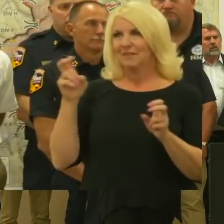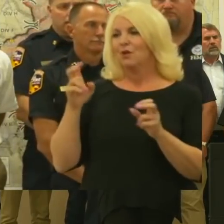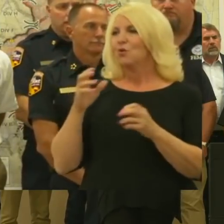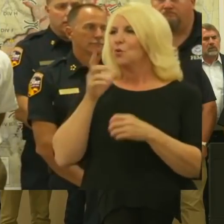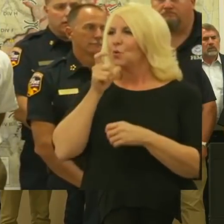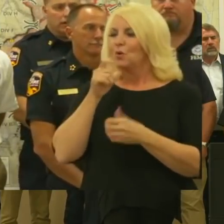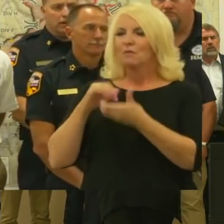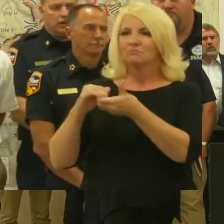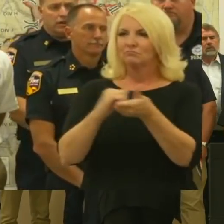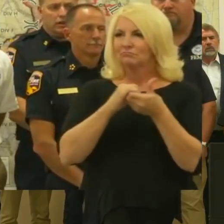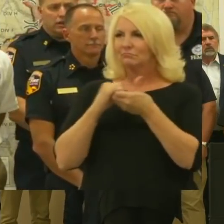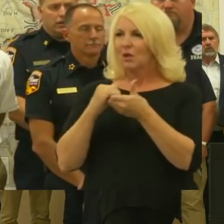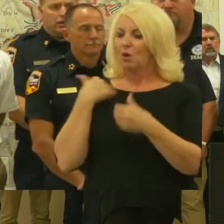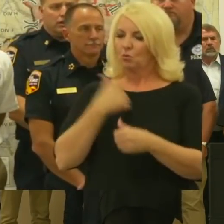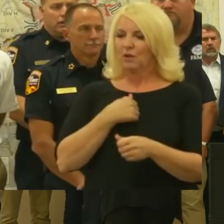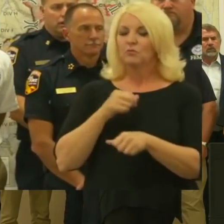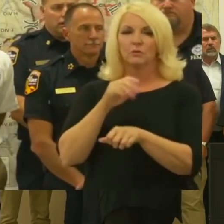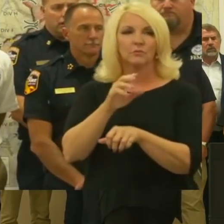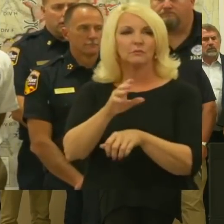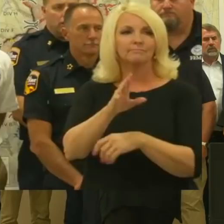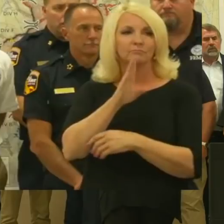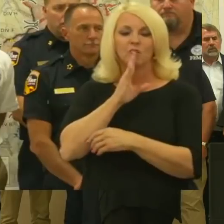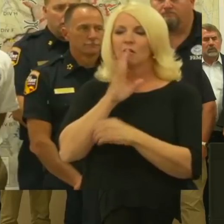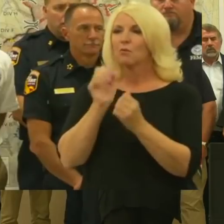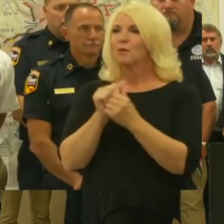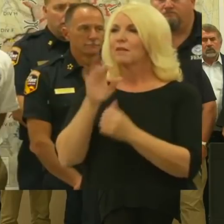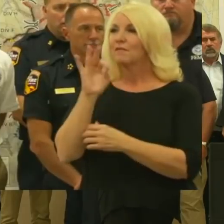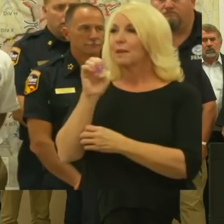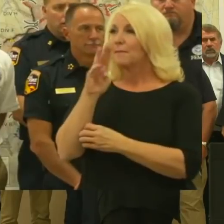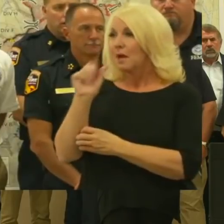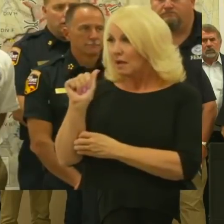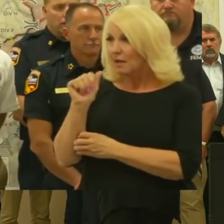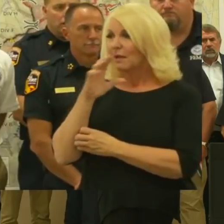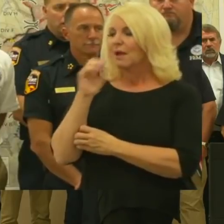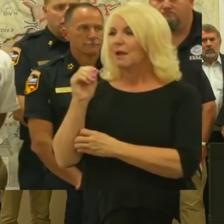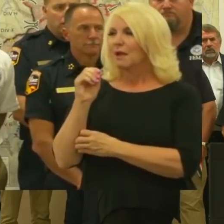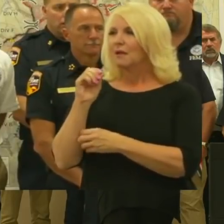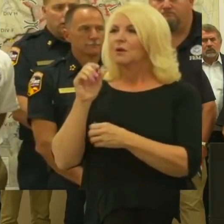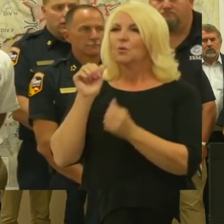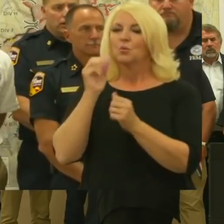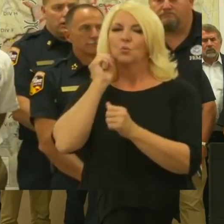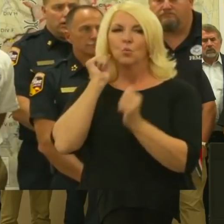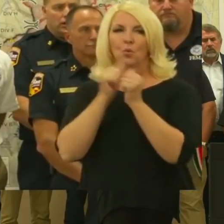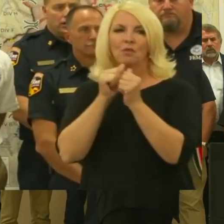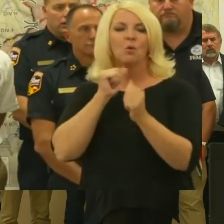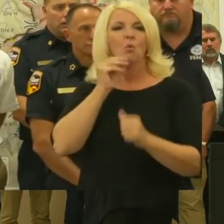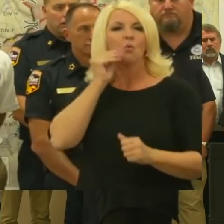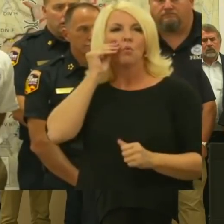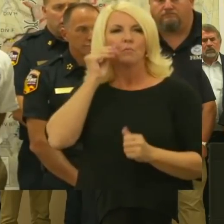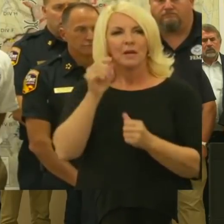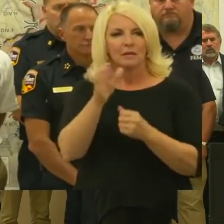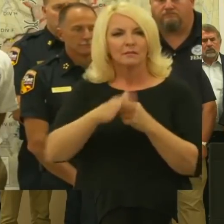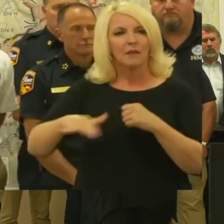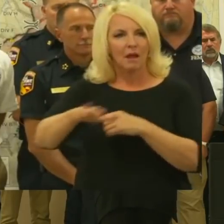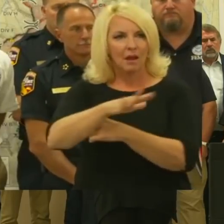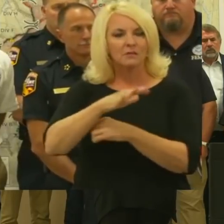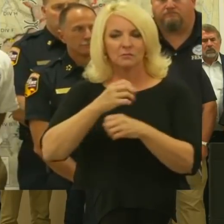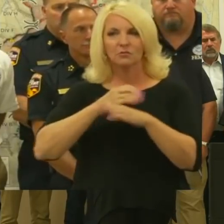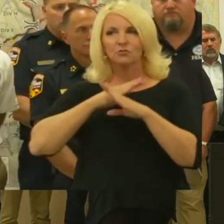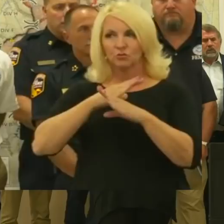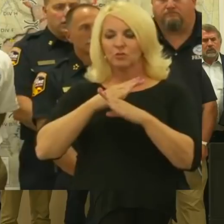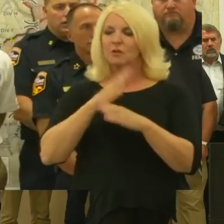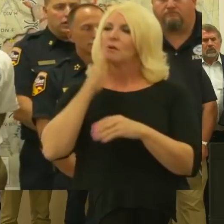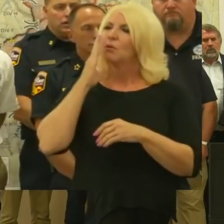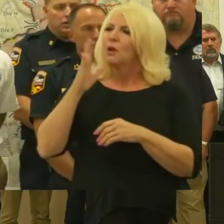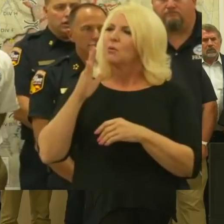in the Department of Homeland Security and FEMA is we will respond to the local needs. What we try to do is not what we try